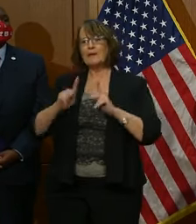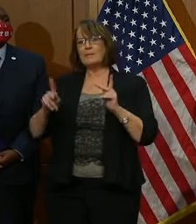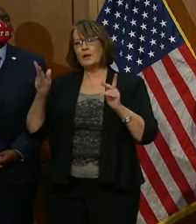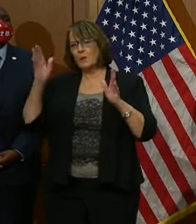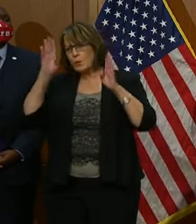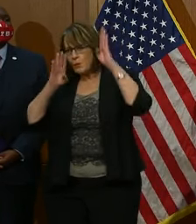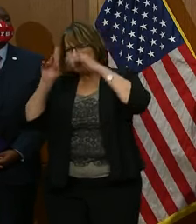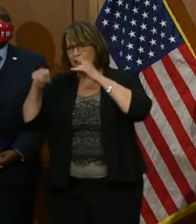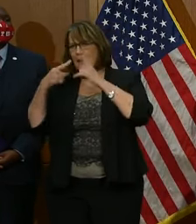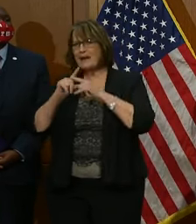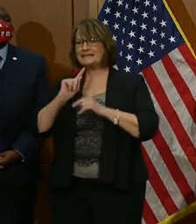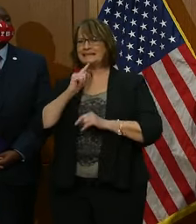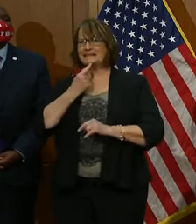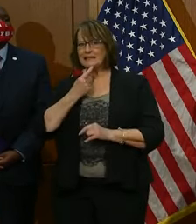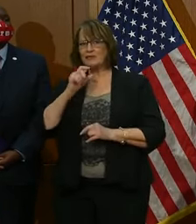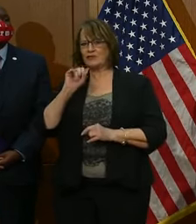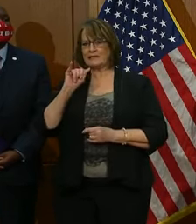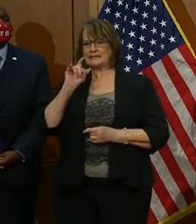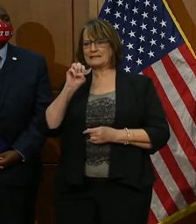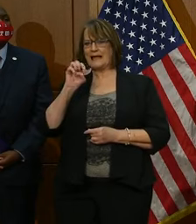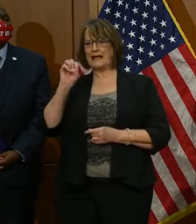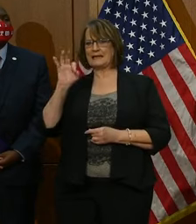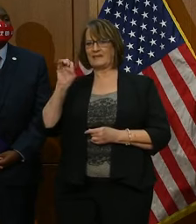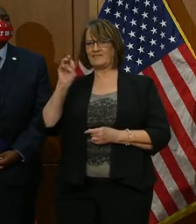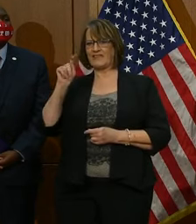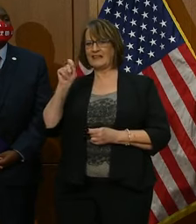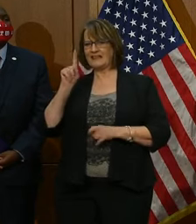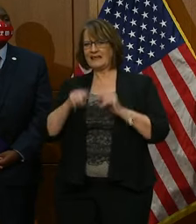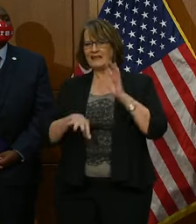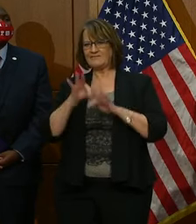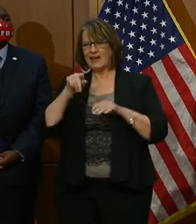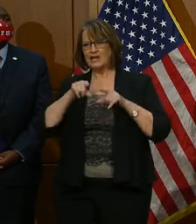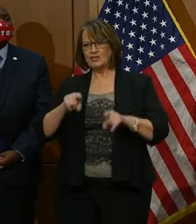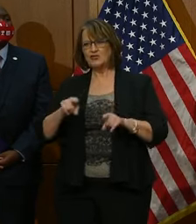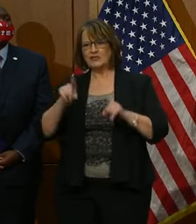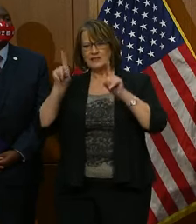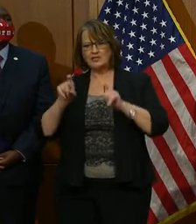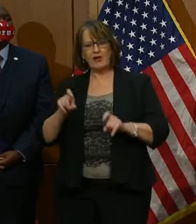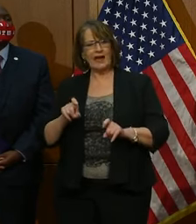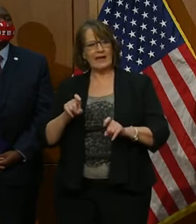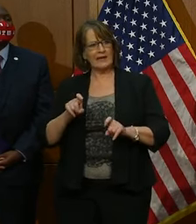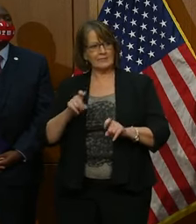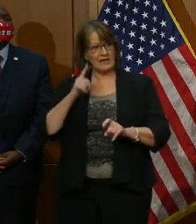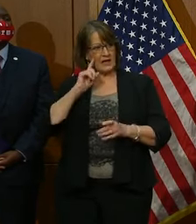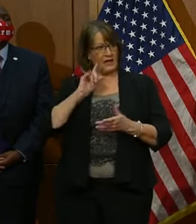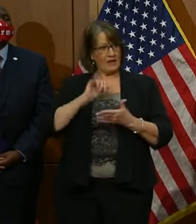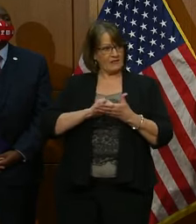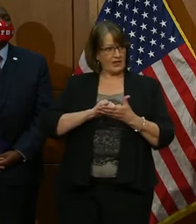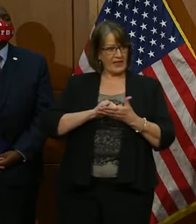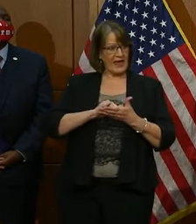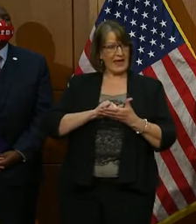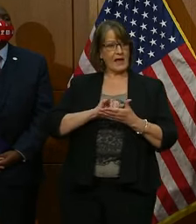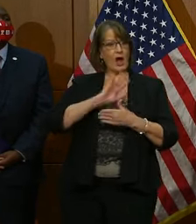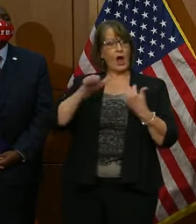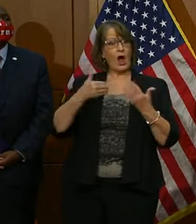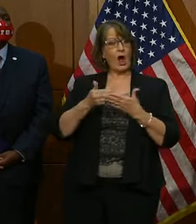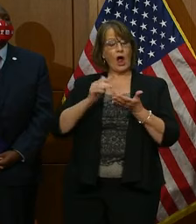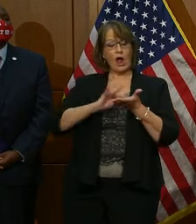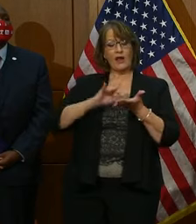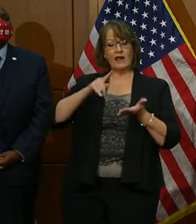of serious side effects that were not uncovered during the short trials. To address this possibility, all of the pharmaceutical